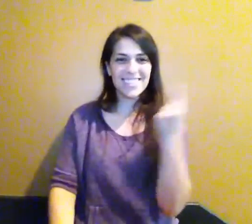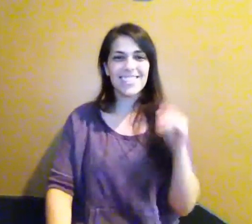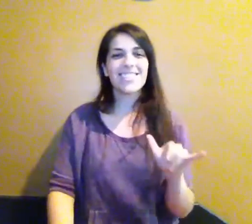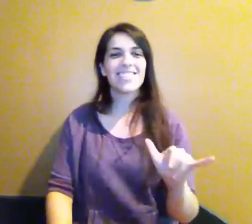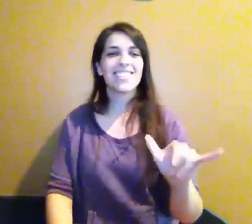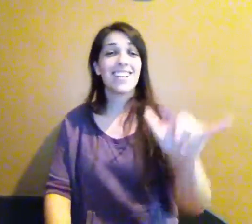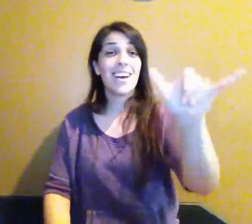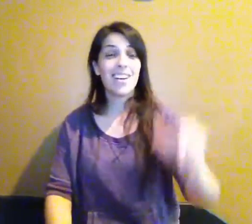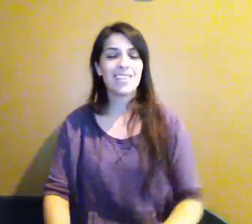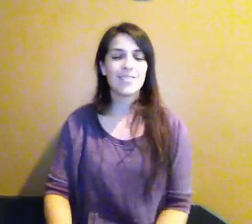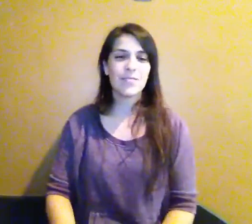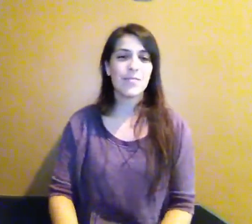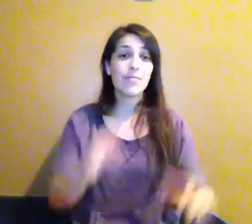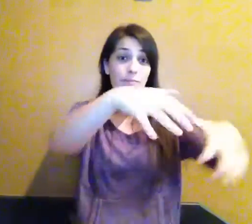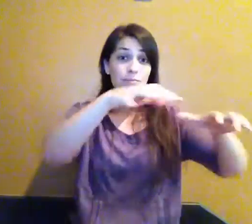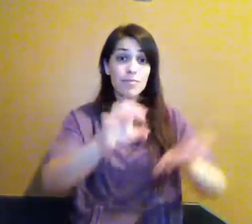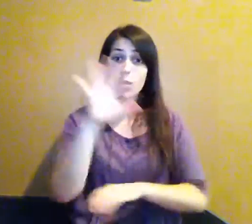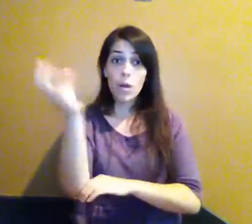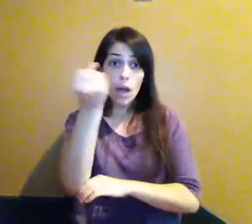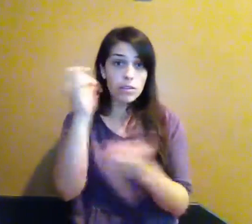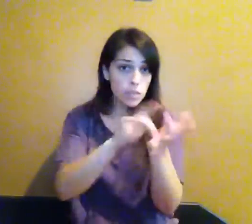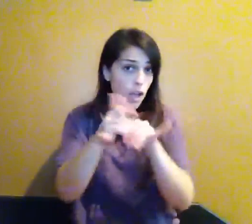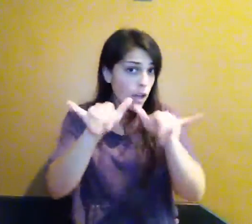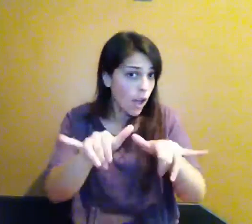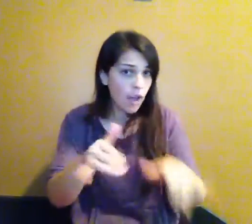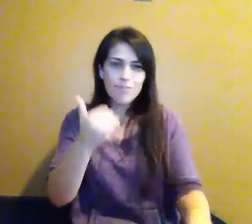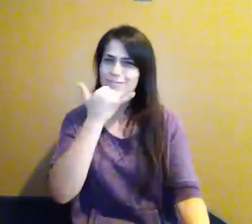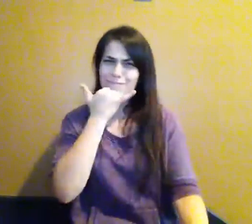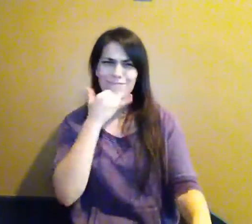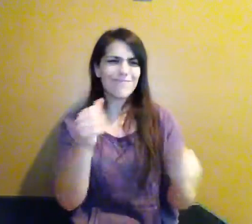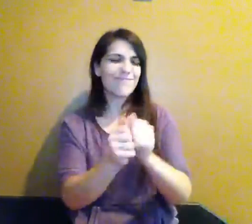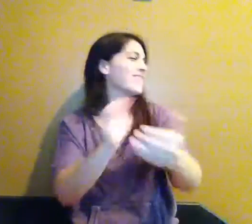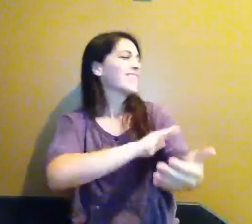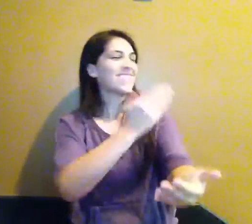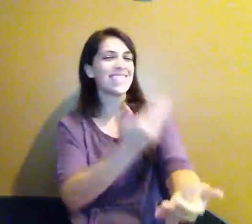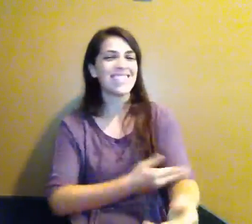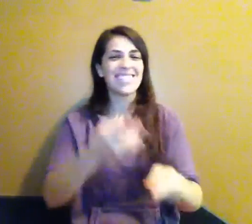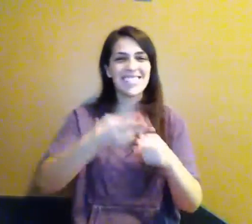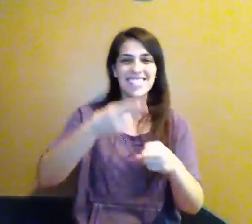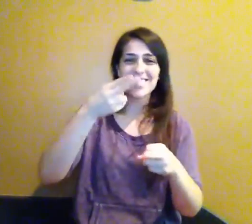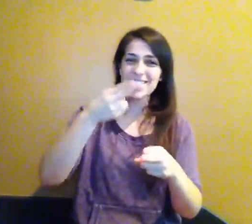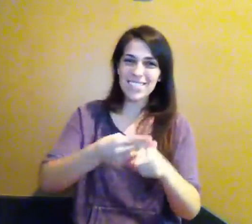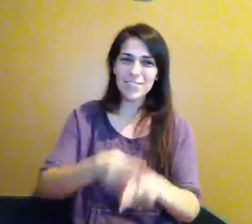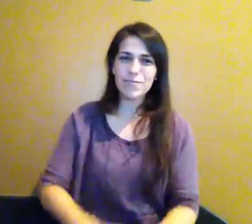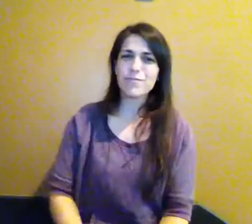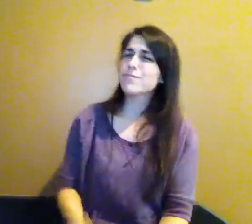all The great could not contain The power of His name